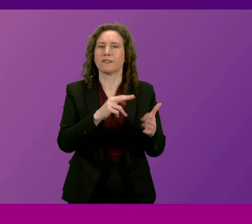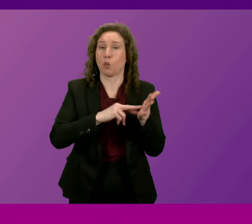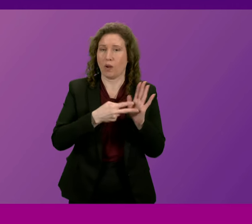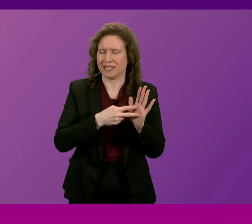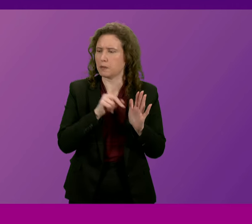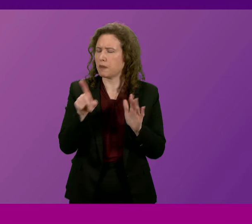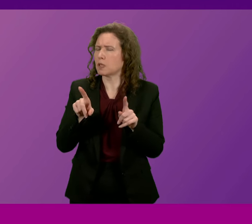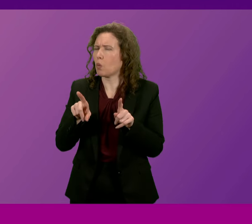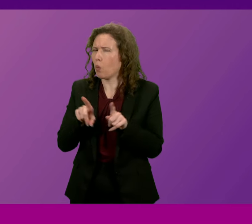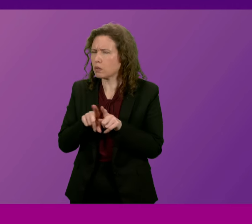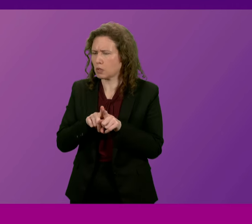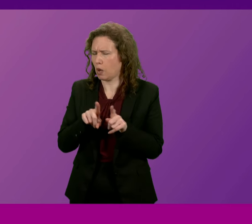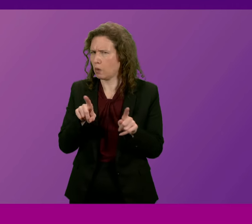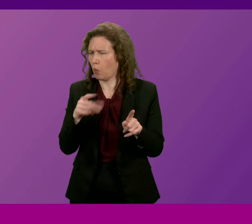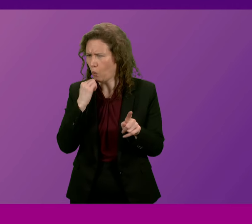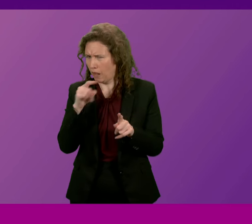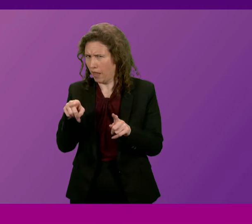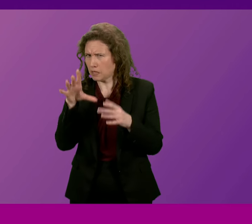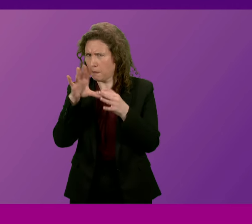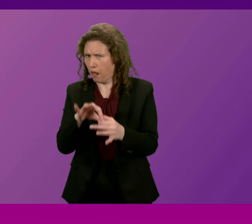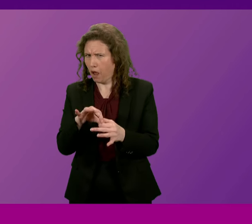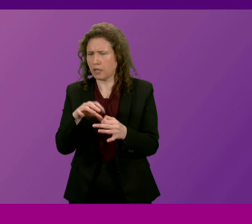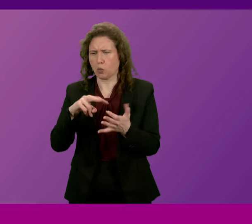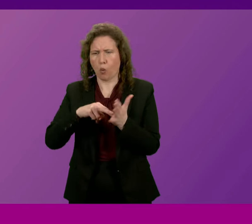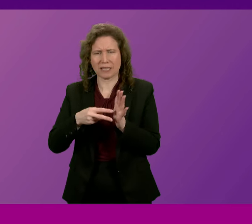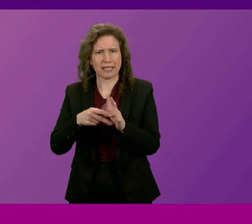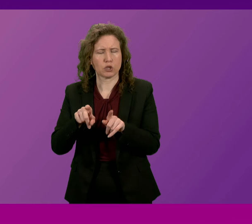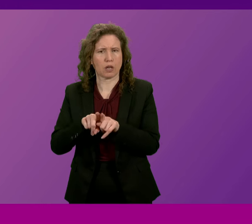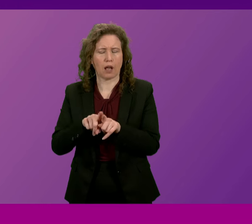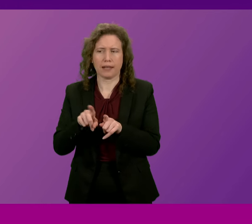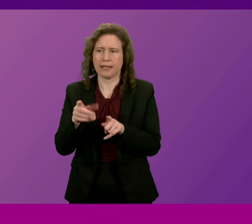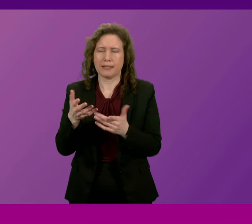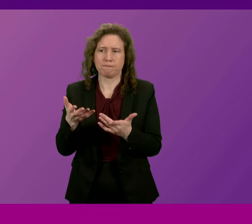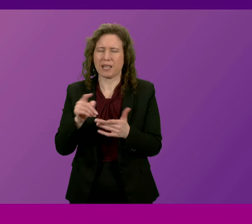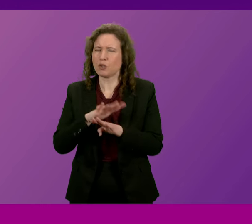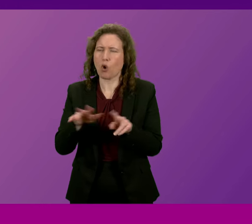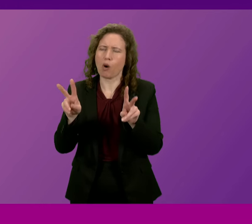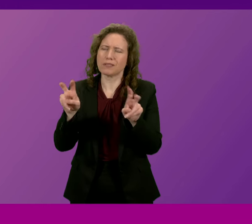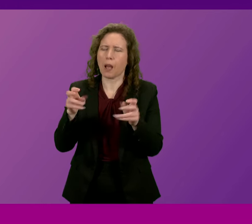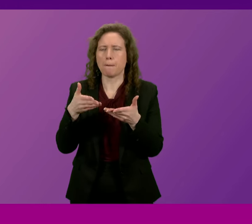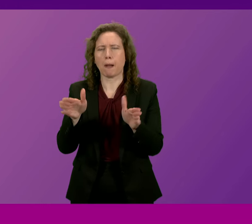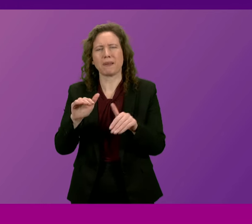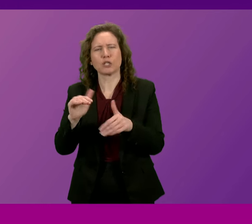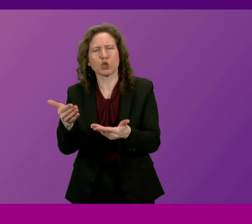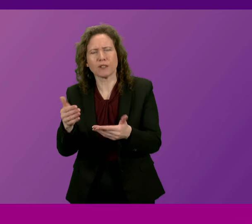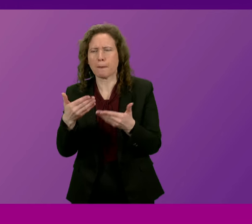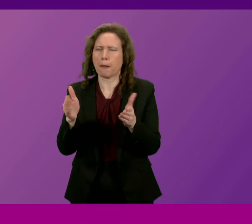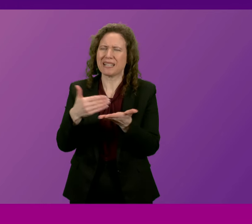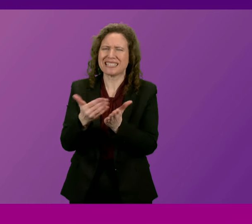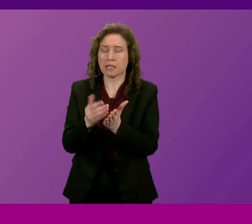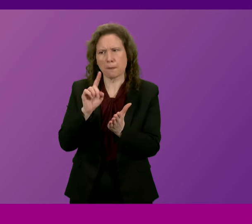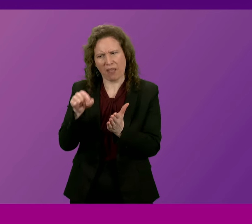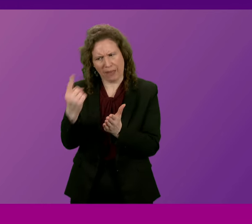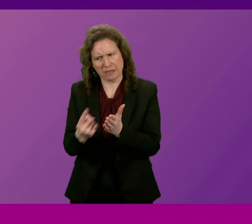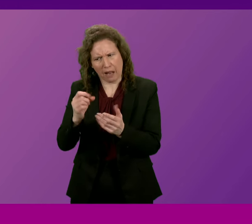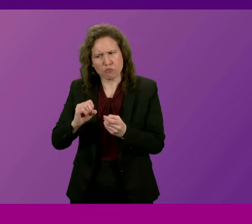also a question about whether it will apply to organisations that are not classified in the public sector but are providing